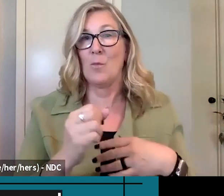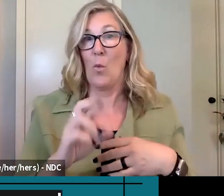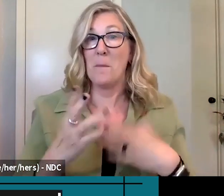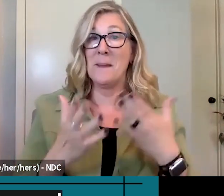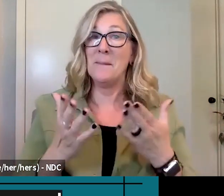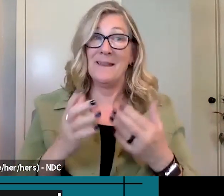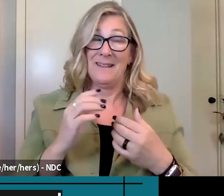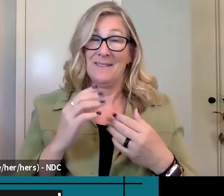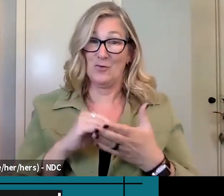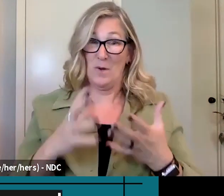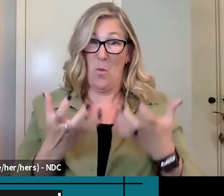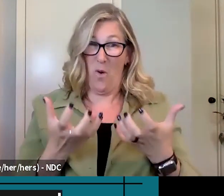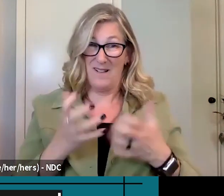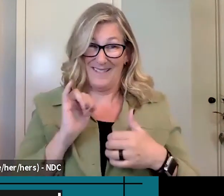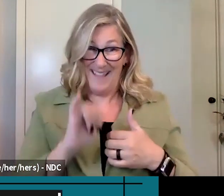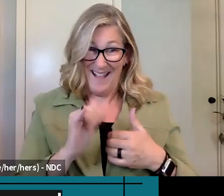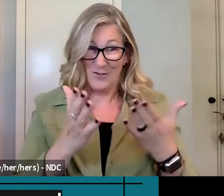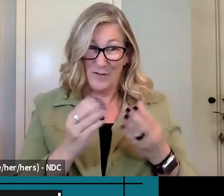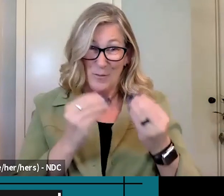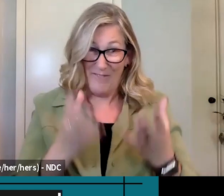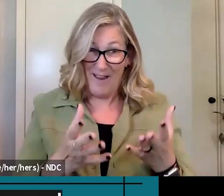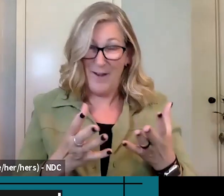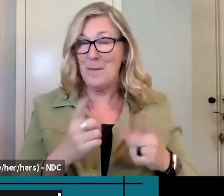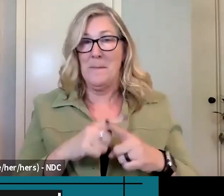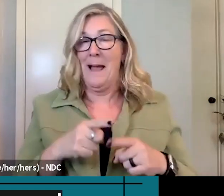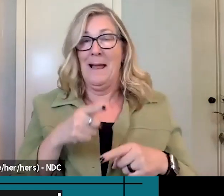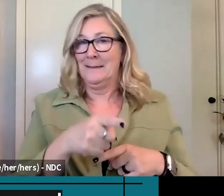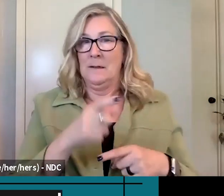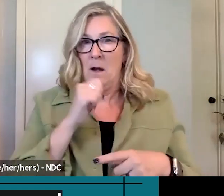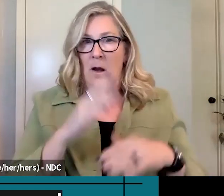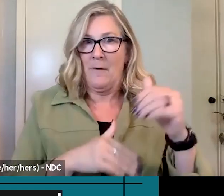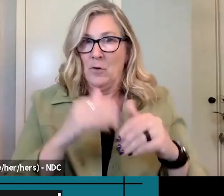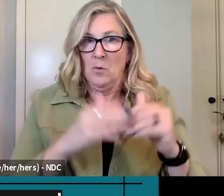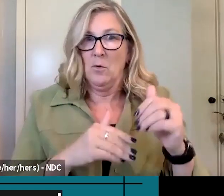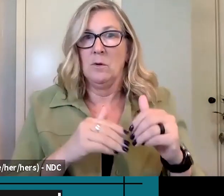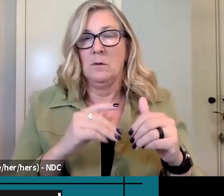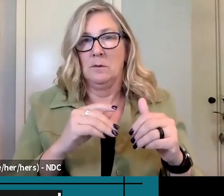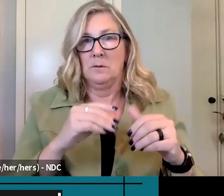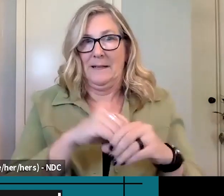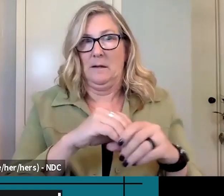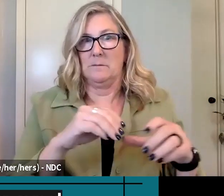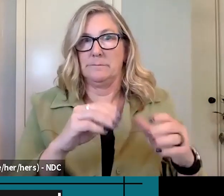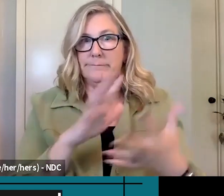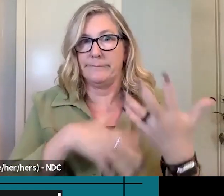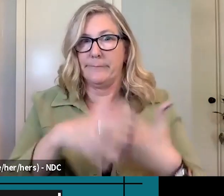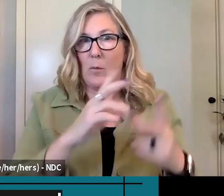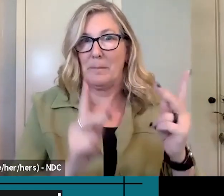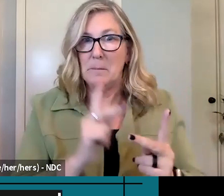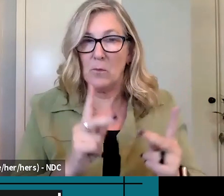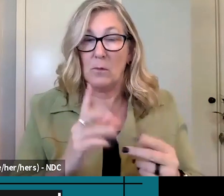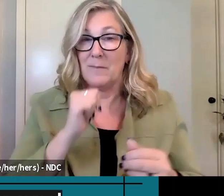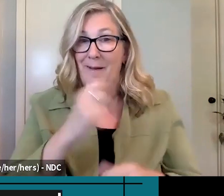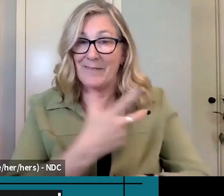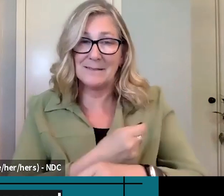they are not comfortable going back to class yet. The student could join the class remotely